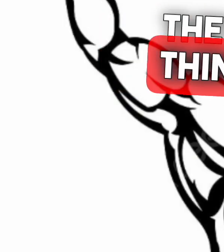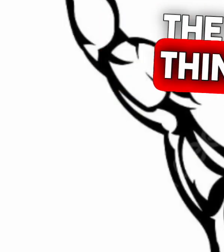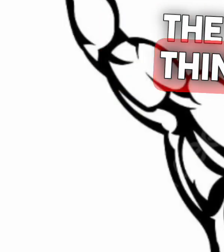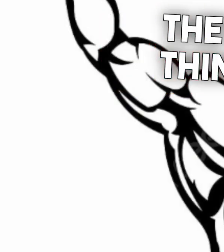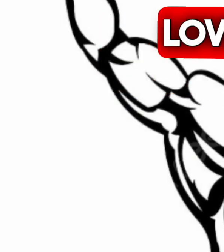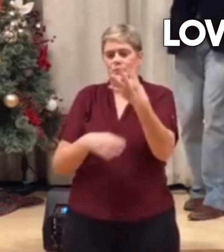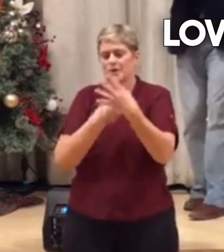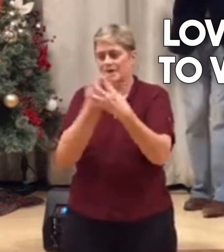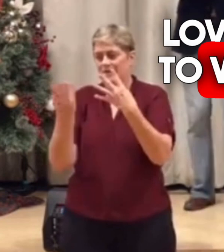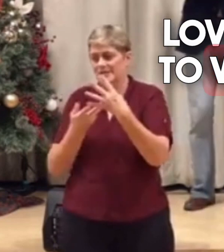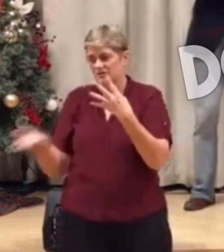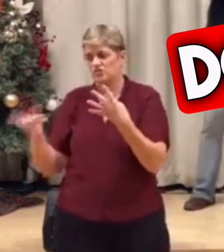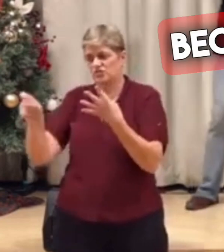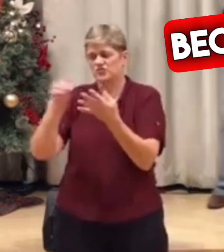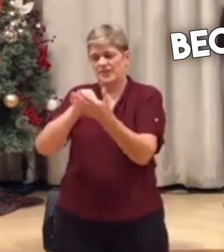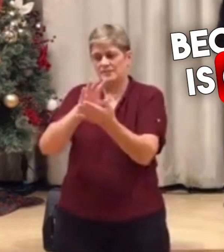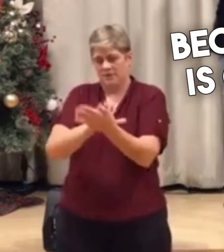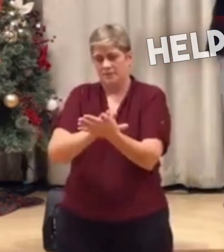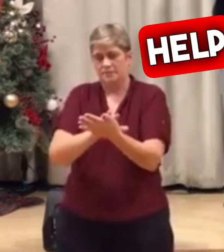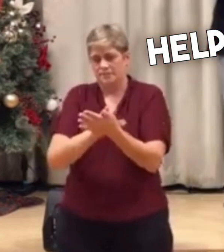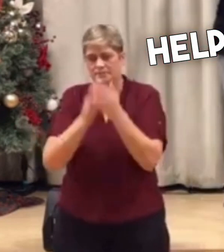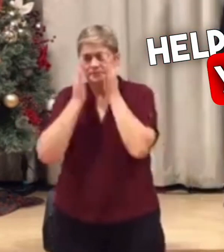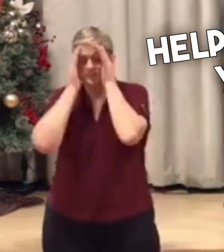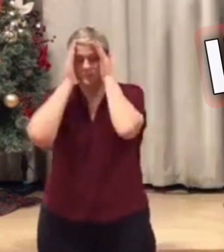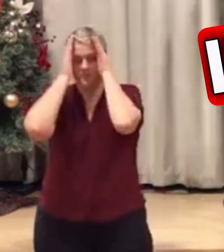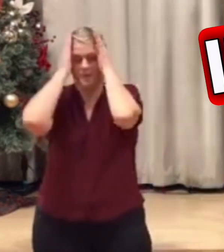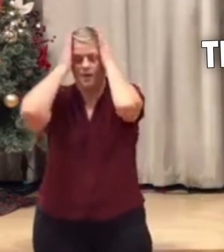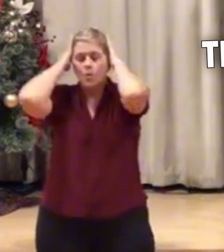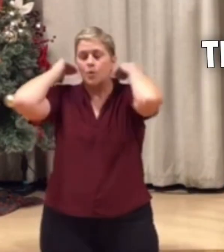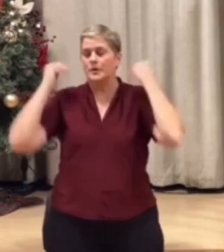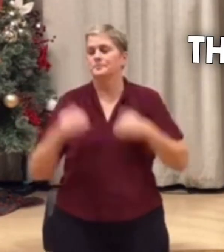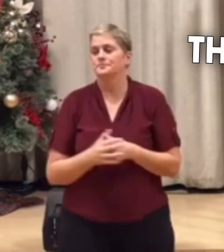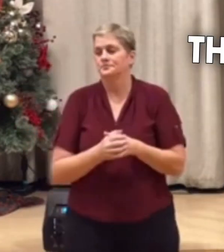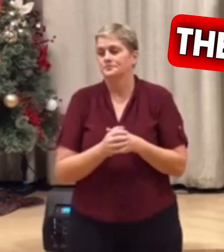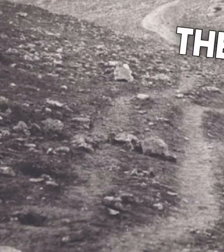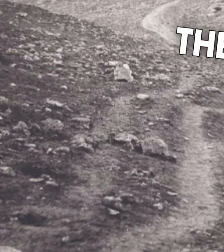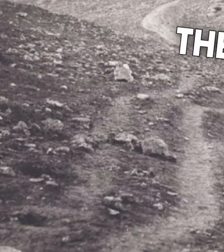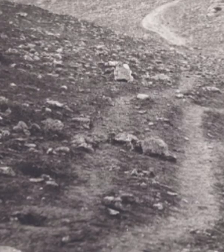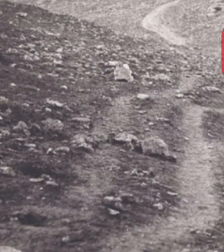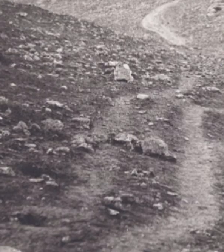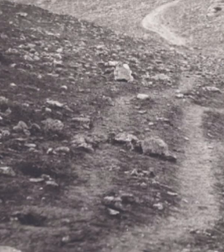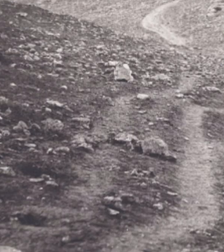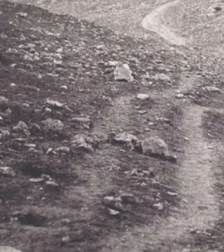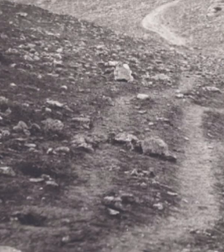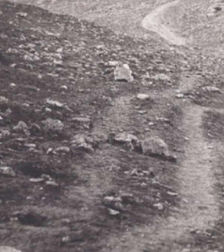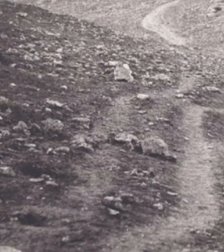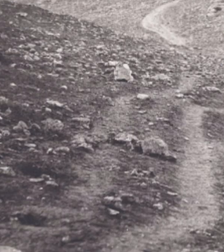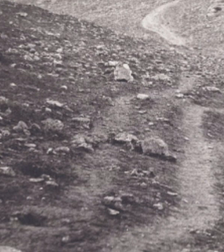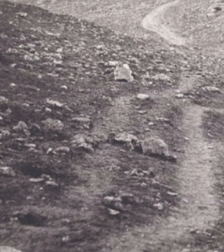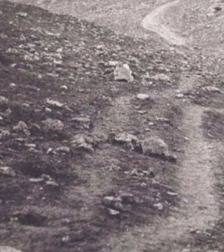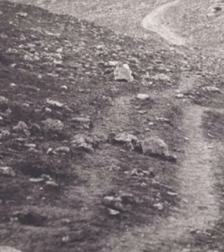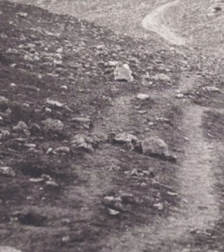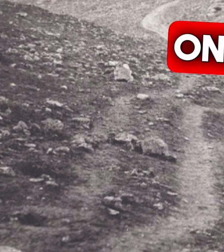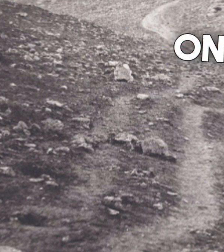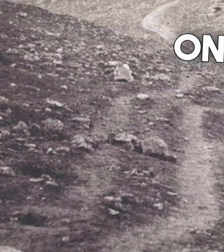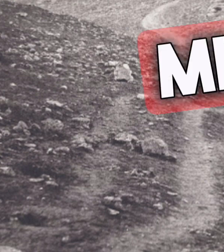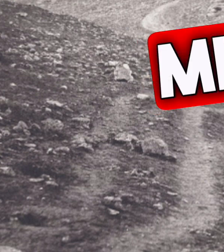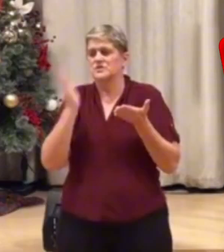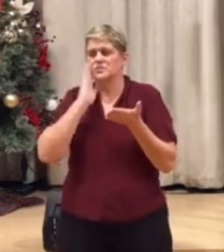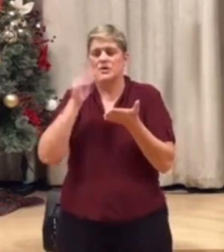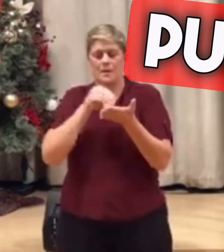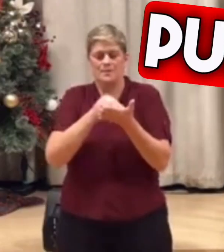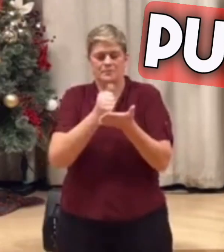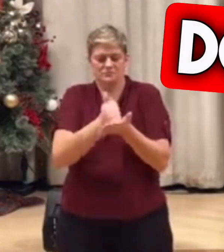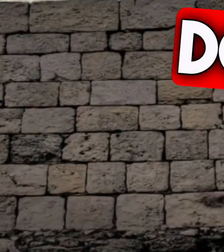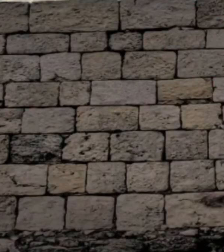four things and I'd love for you to write them down because this is going to help you when you get into the midst of the valley of the shadow of death. One, they're